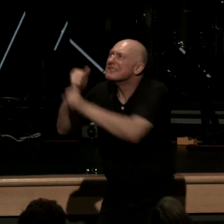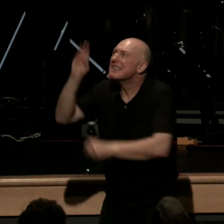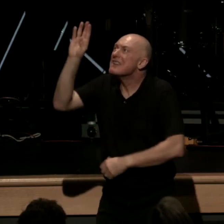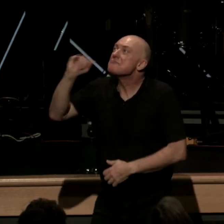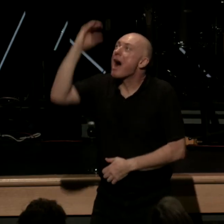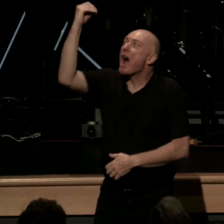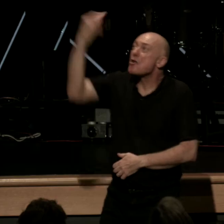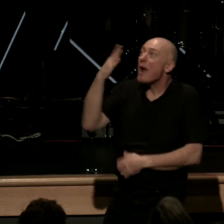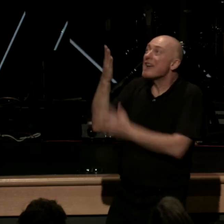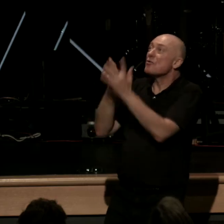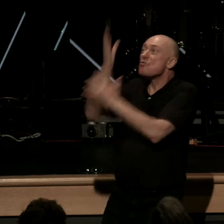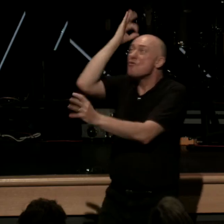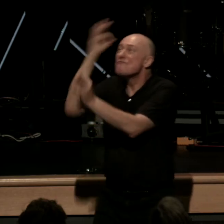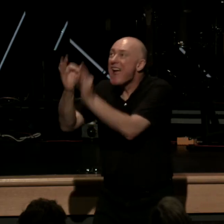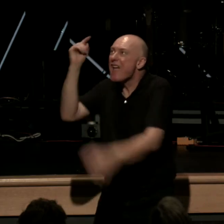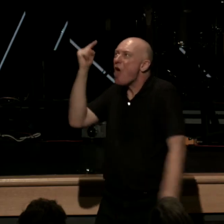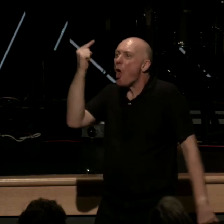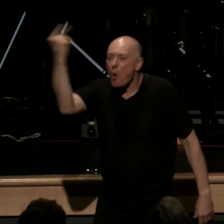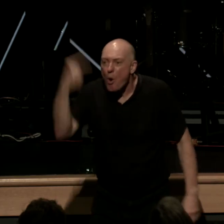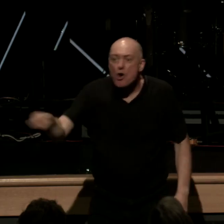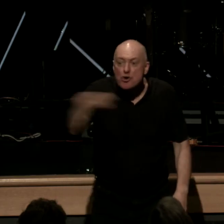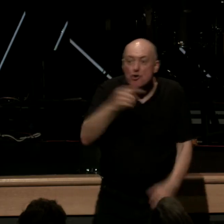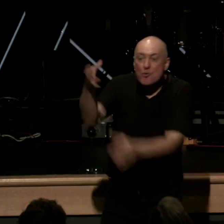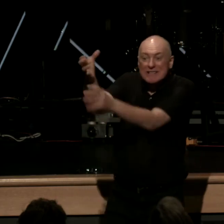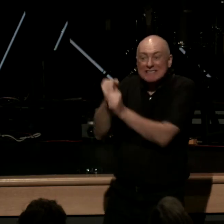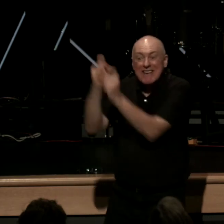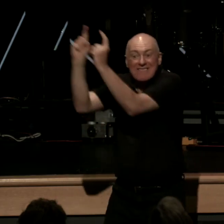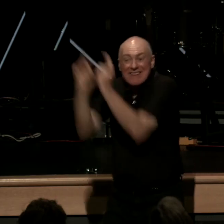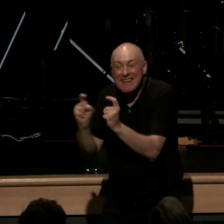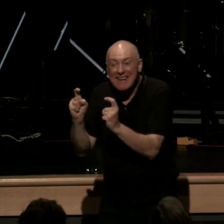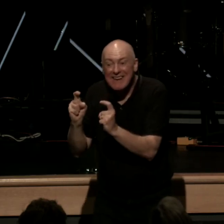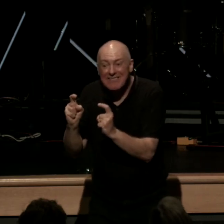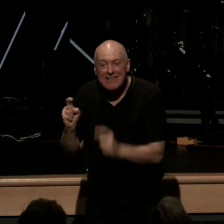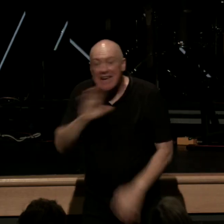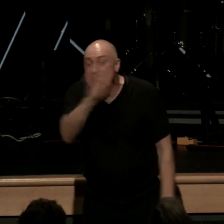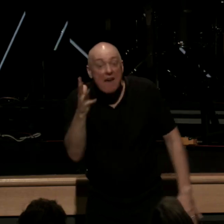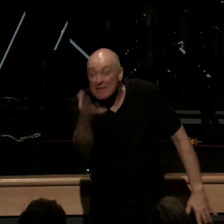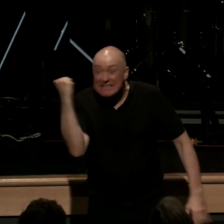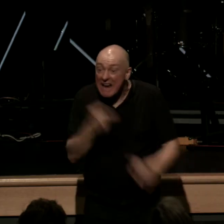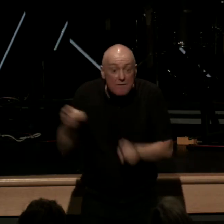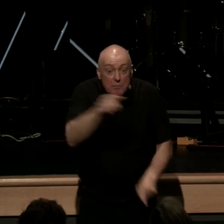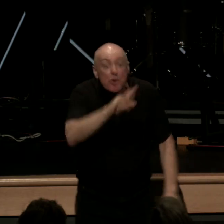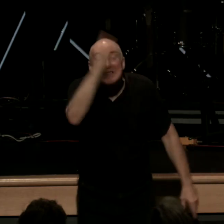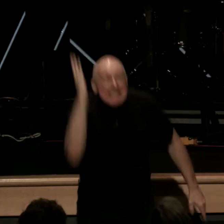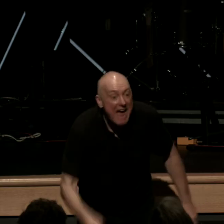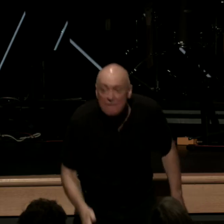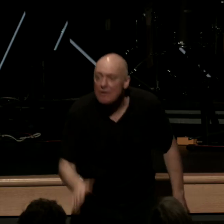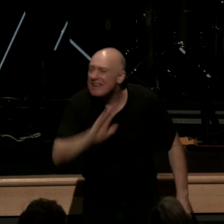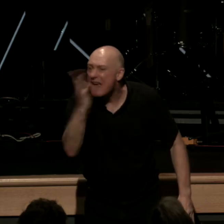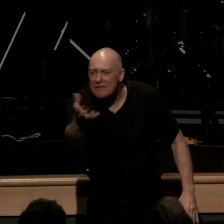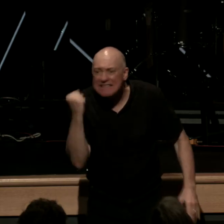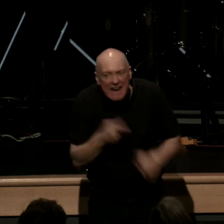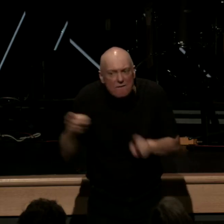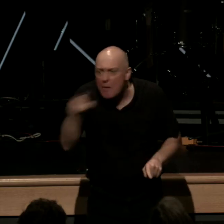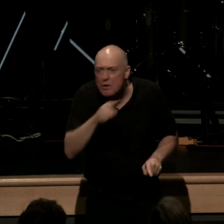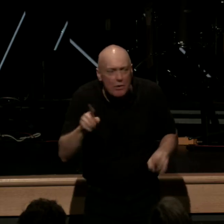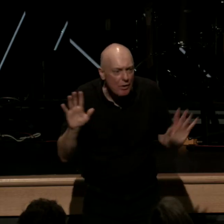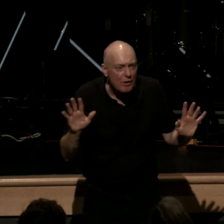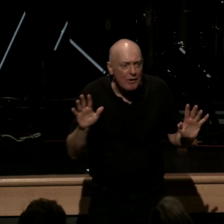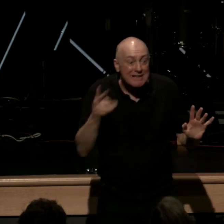fide you receive this gift it's never being taken from you ever real quick on the screen here for you